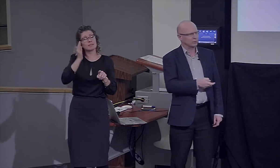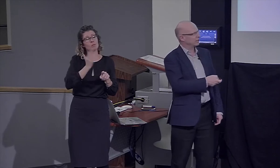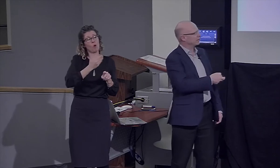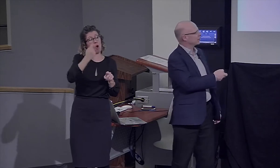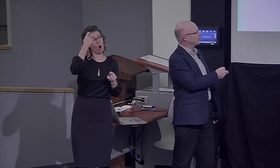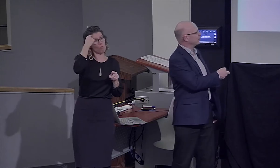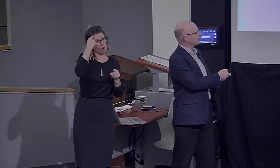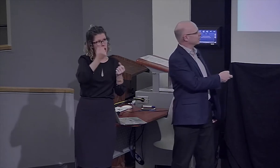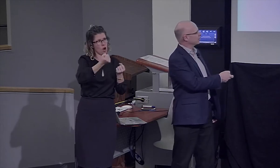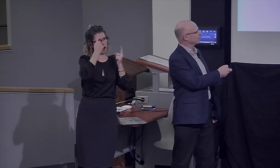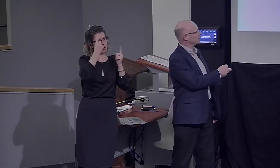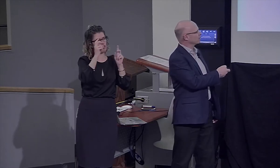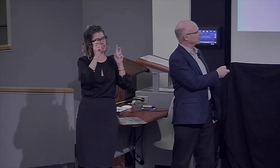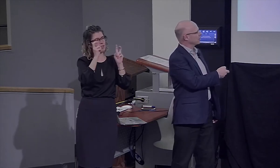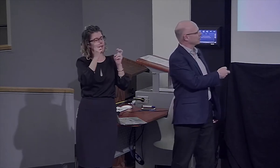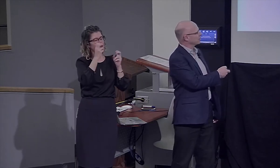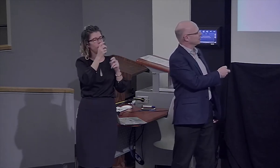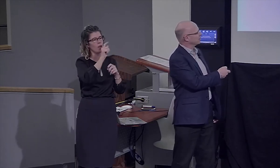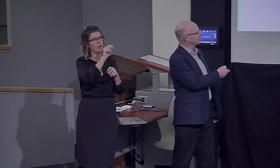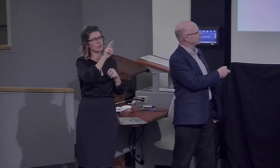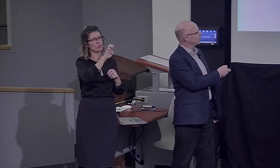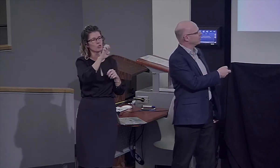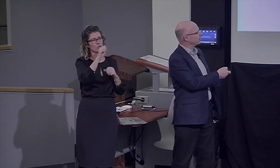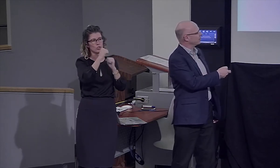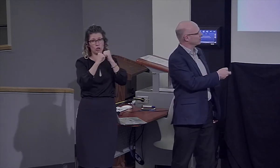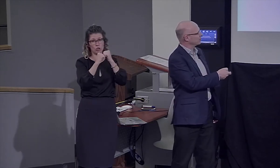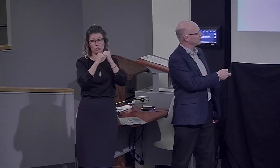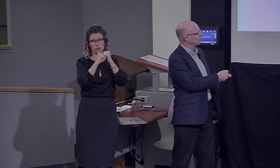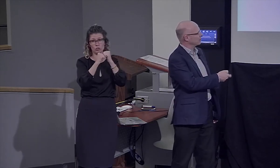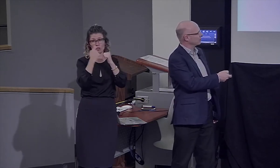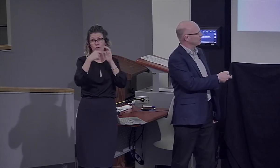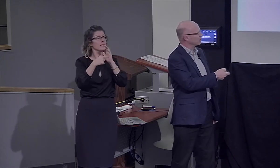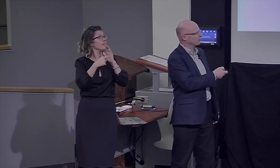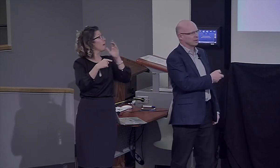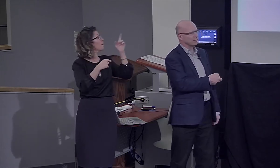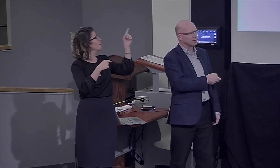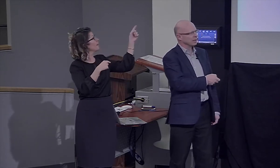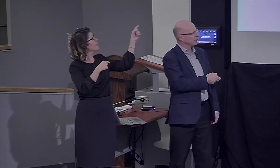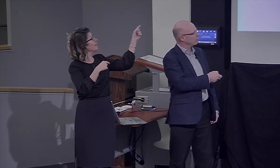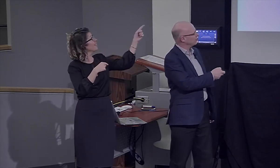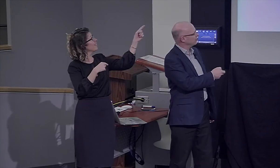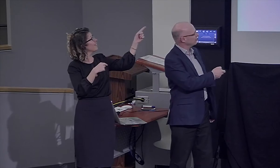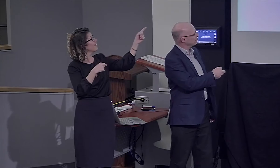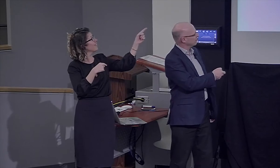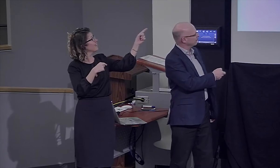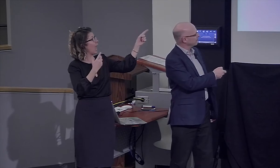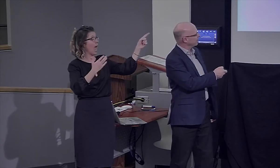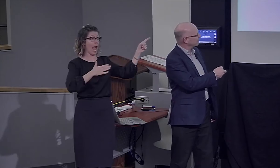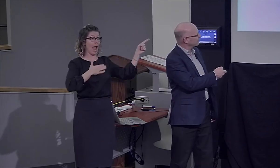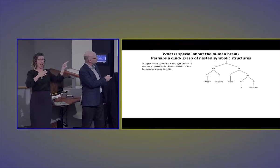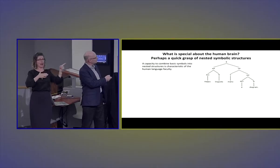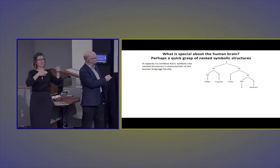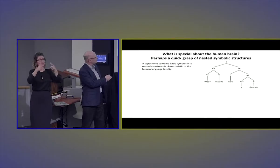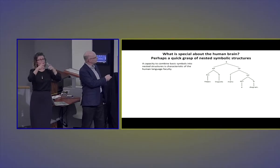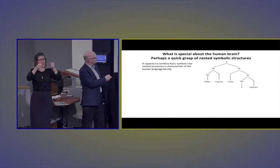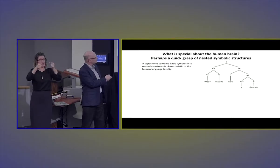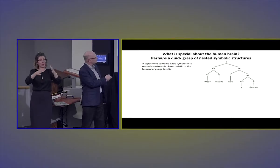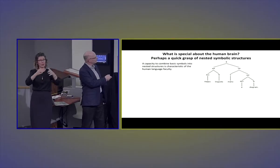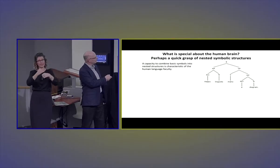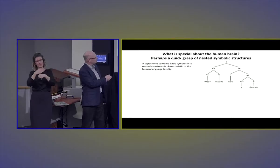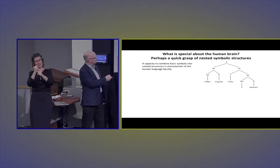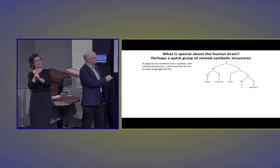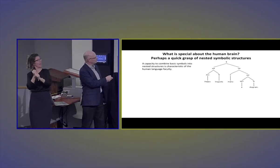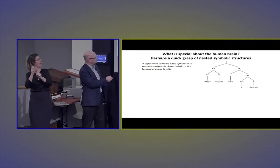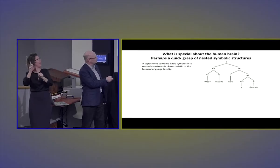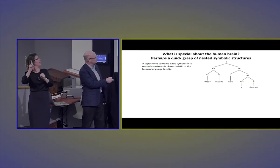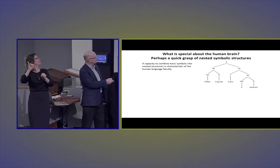When we describe a sentence, like the sentence, happy linguists make a diagram, we are actually expressing